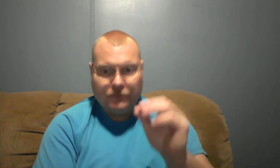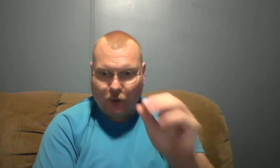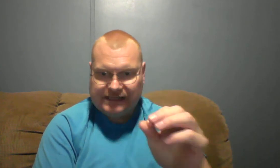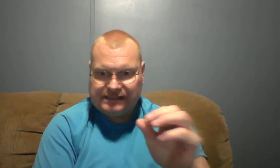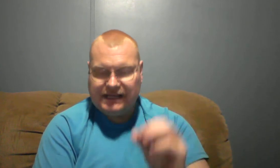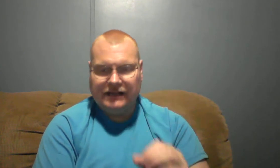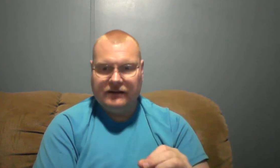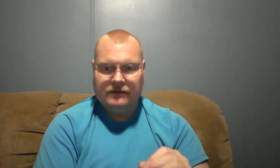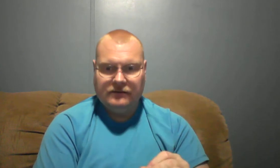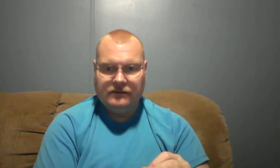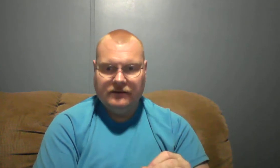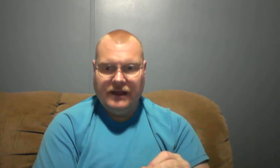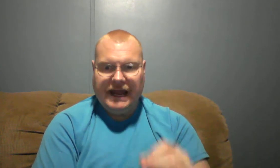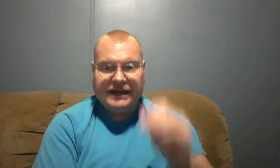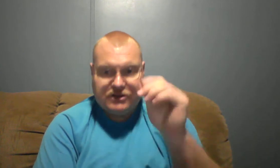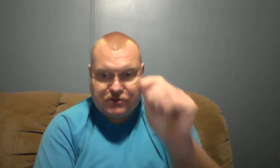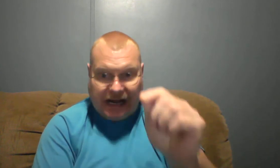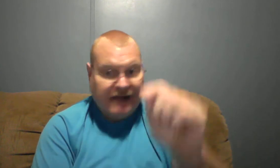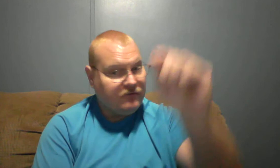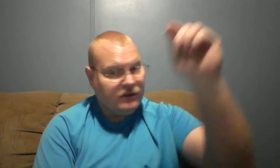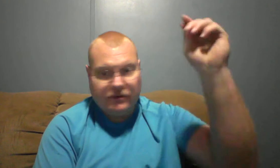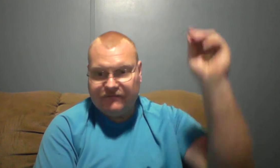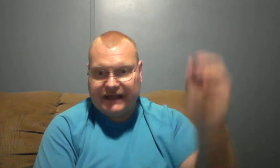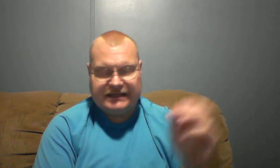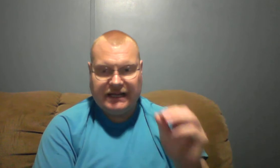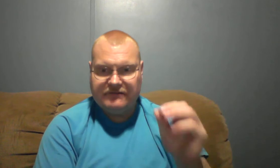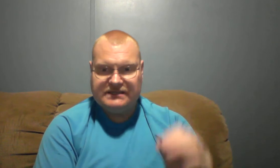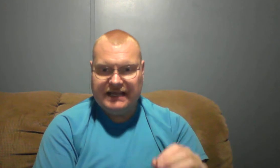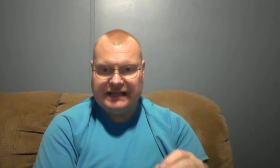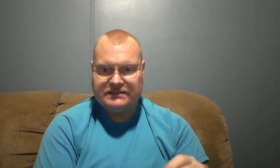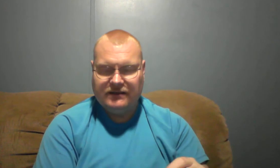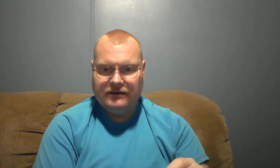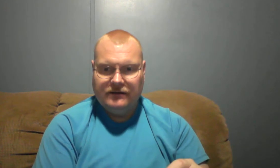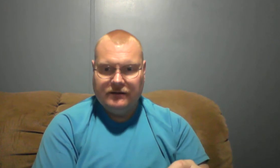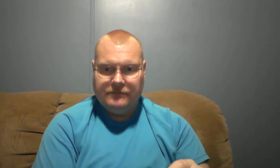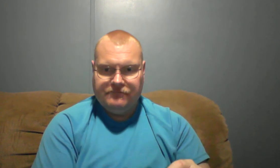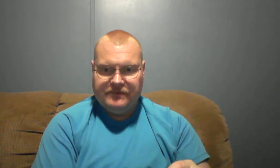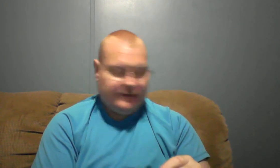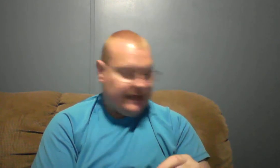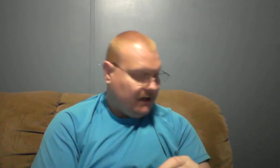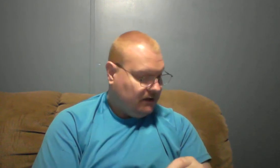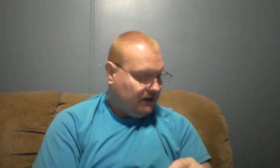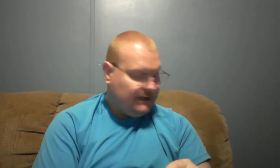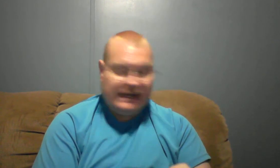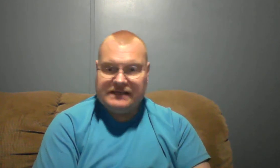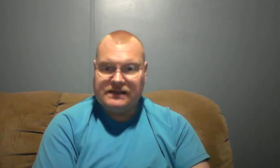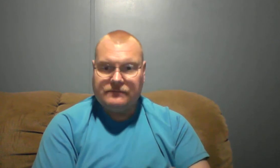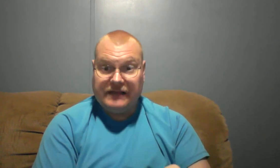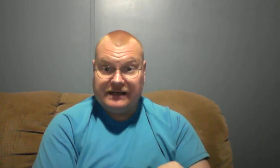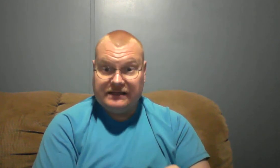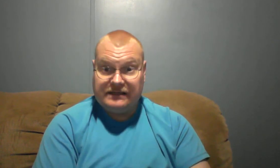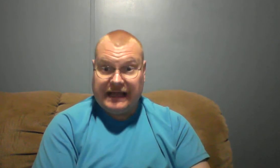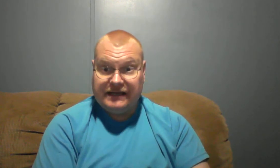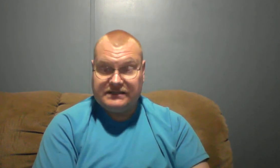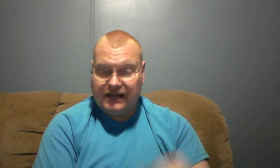press in. And to strive for the perfecting of the saints. Now, let me tell you something. That, that does not